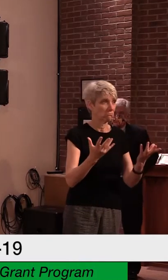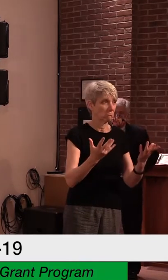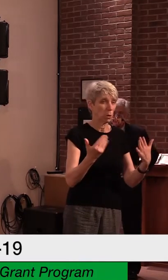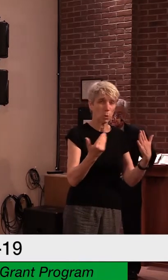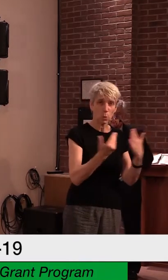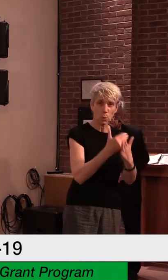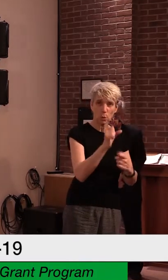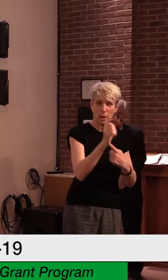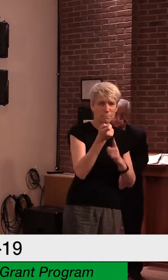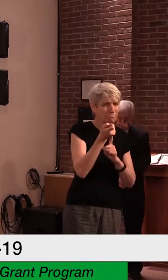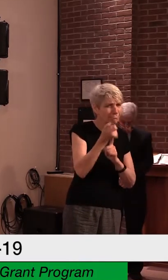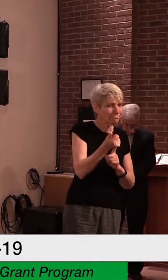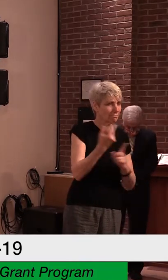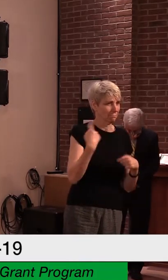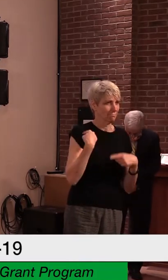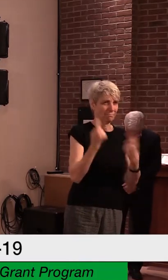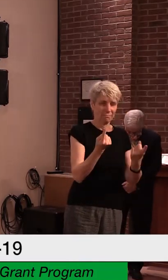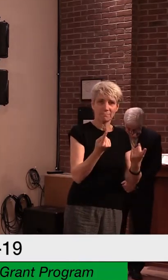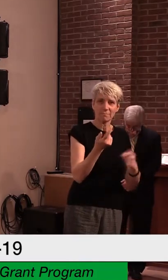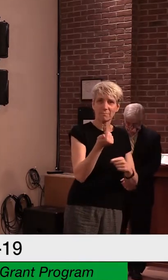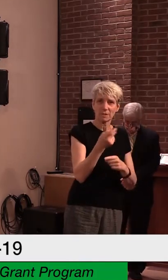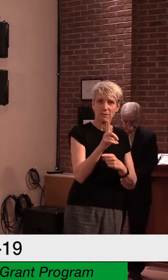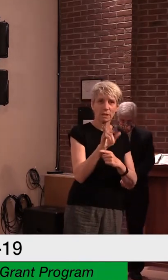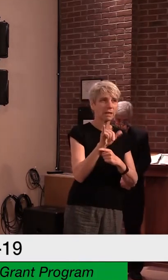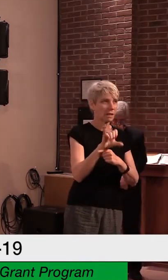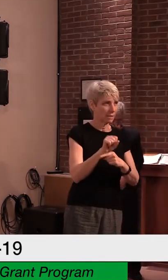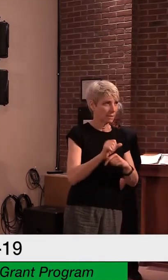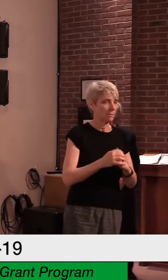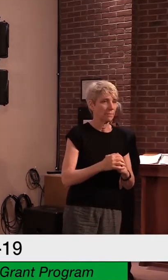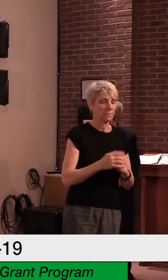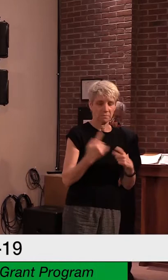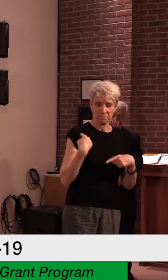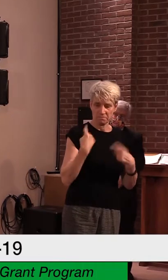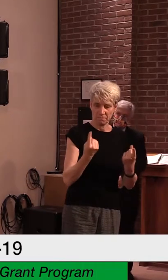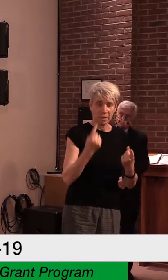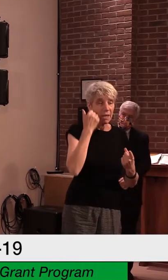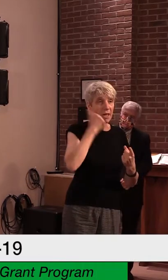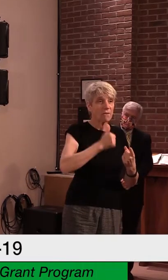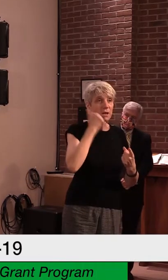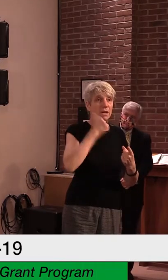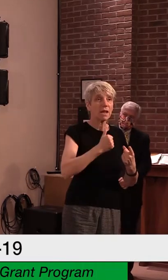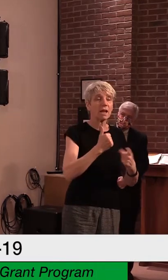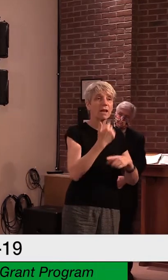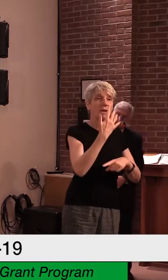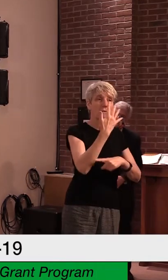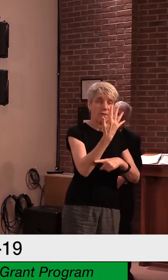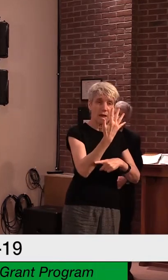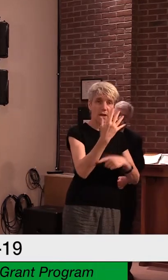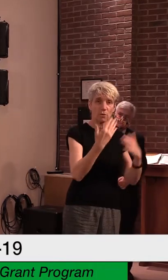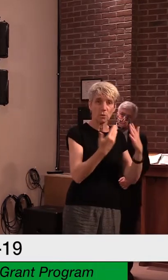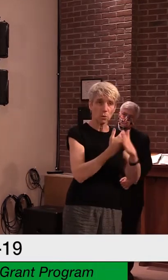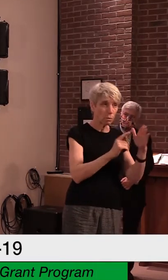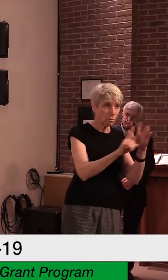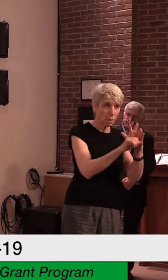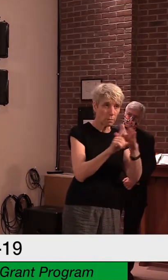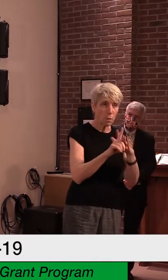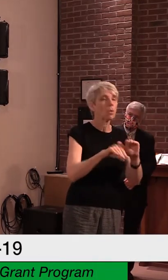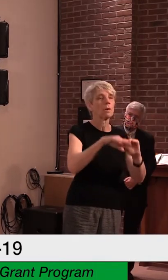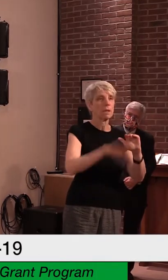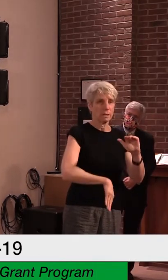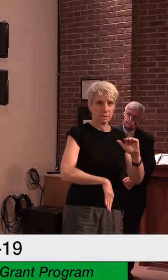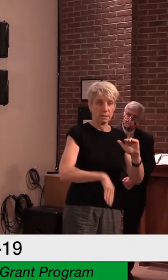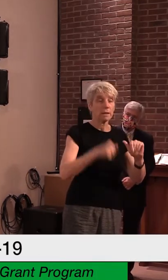cases over the course of the last number of days, five cases or less. Our website, as of last night,